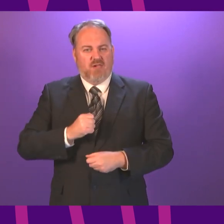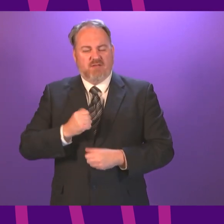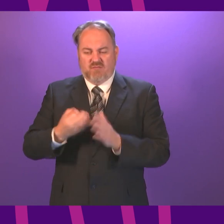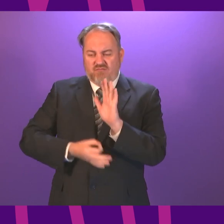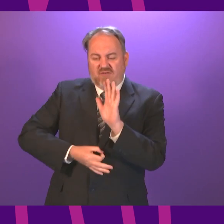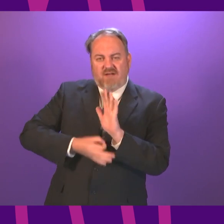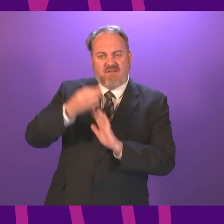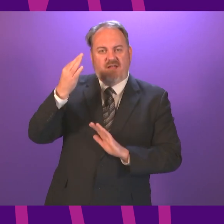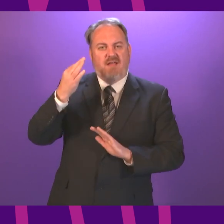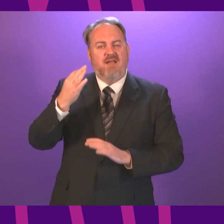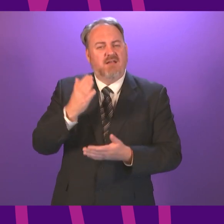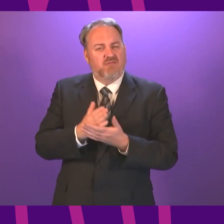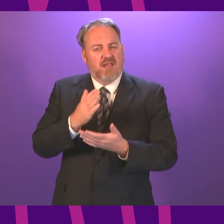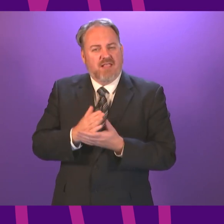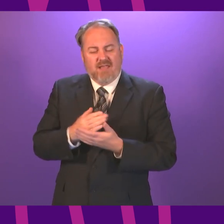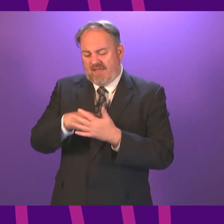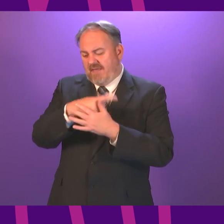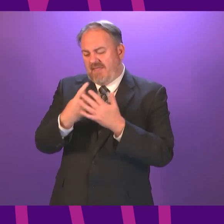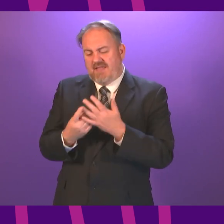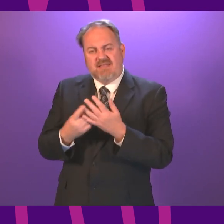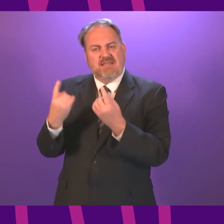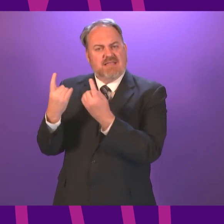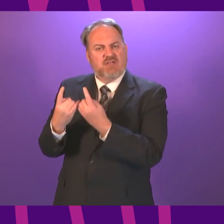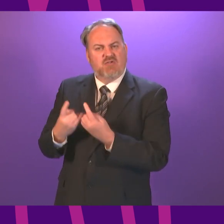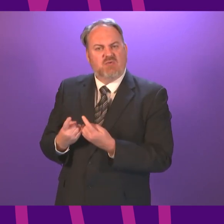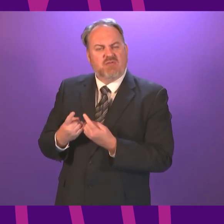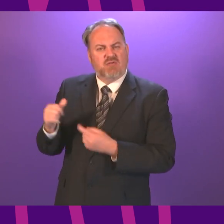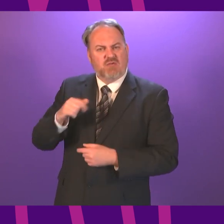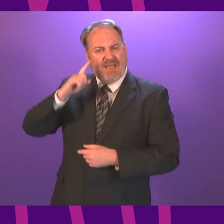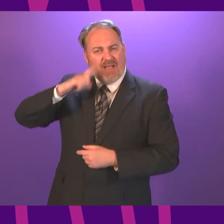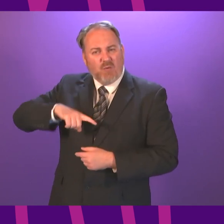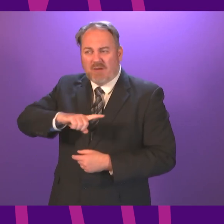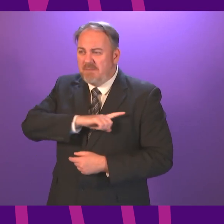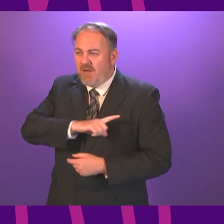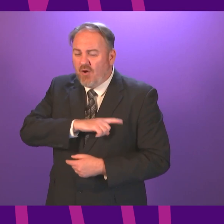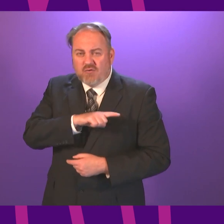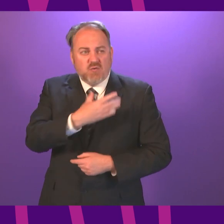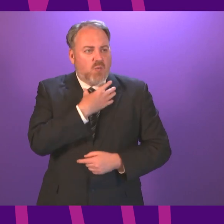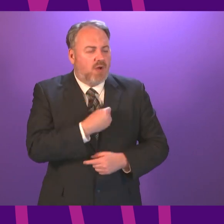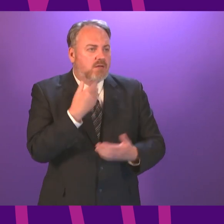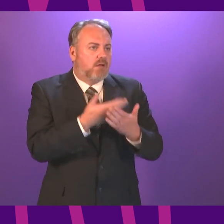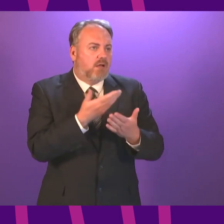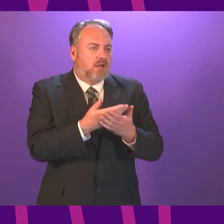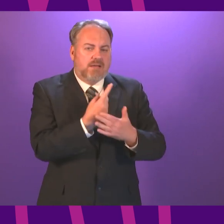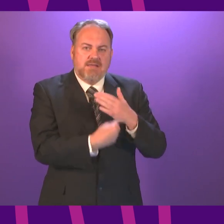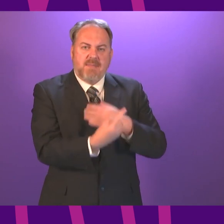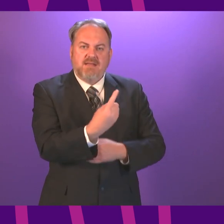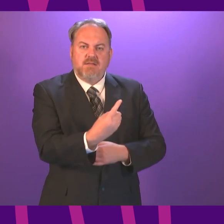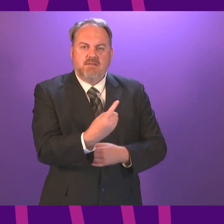should any of these pressing issues take a back seat to the First Minister's drive for another independence referendum?